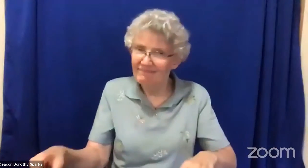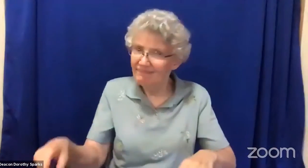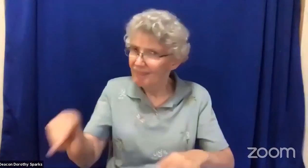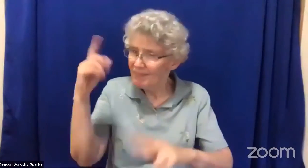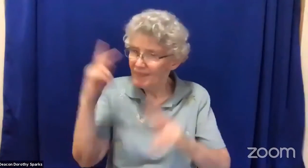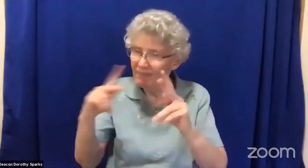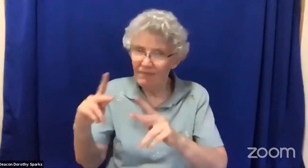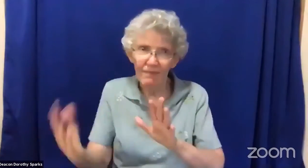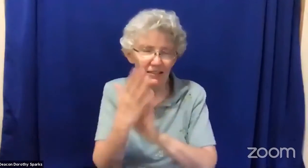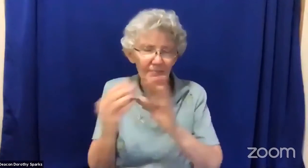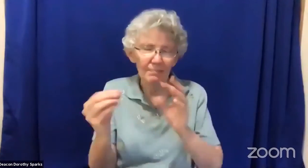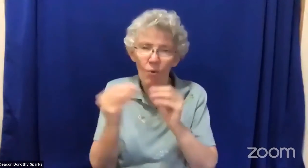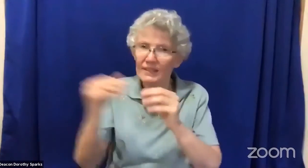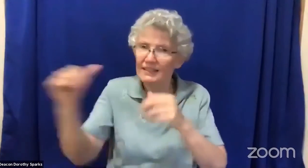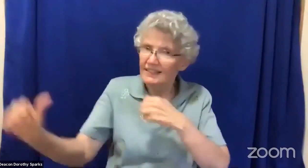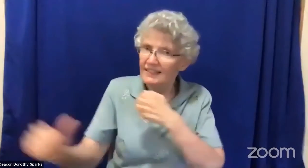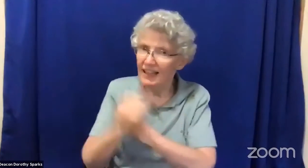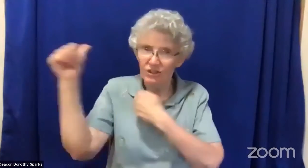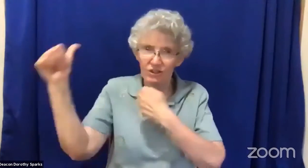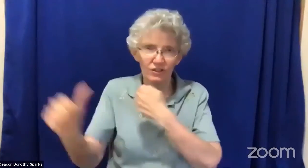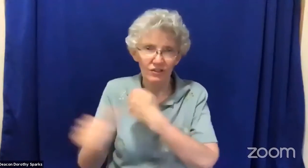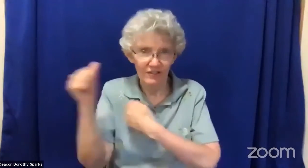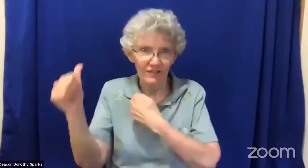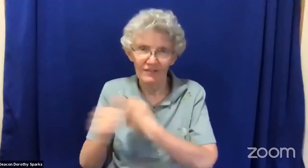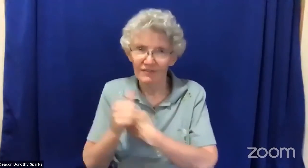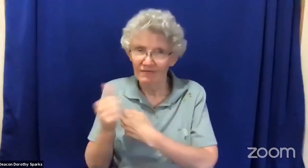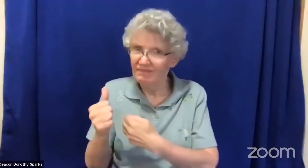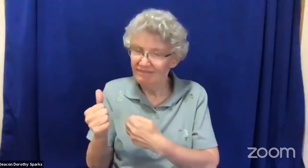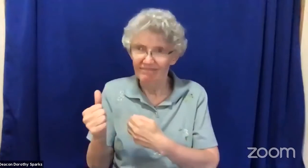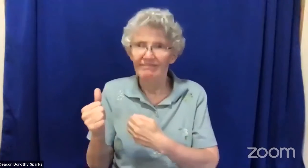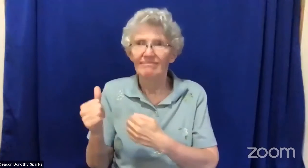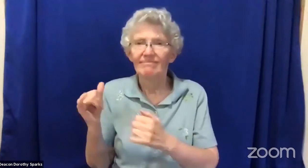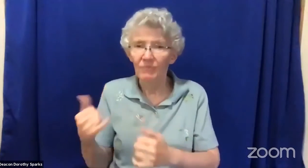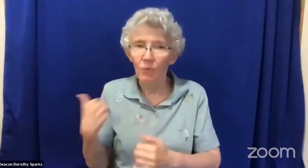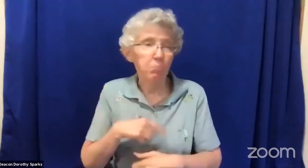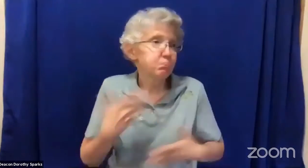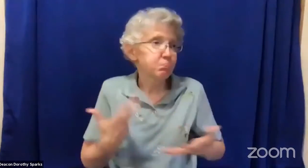And lives matter. are in danger.